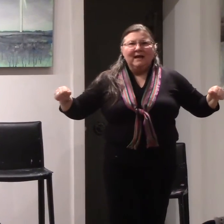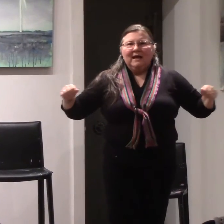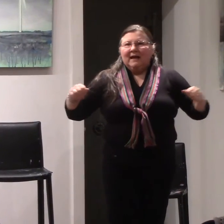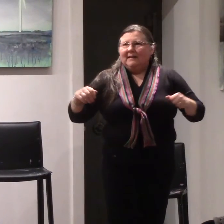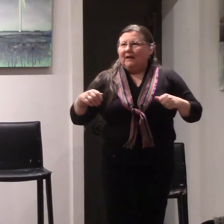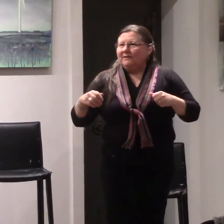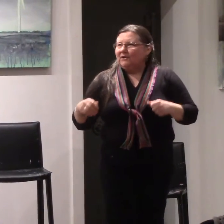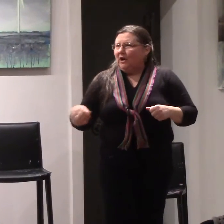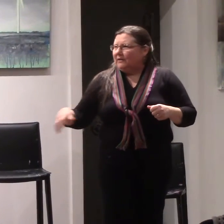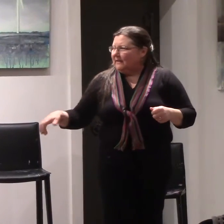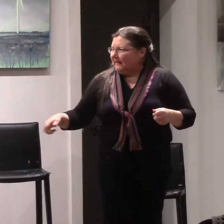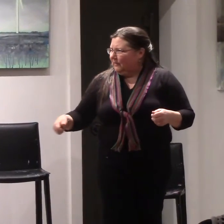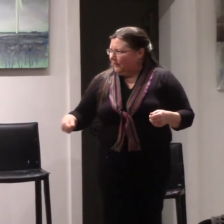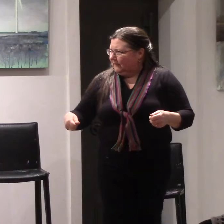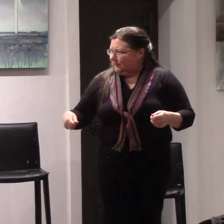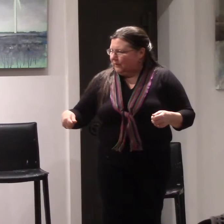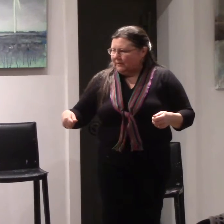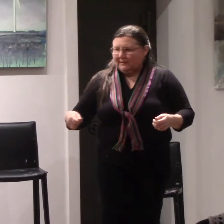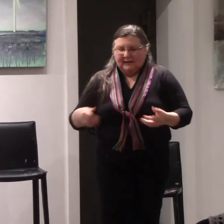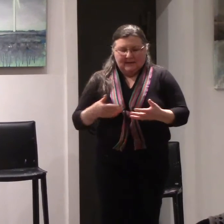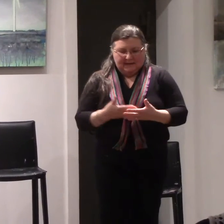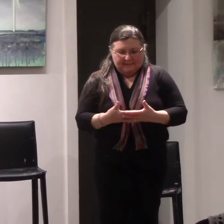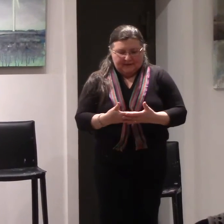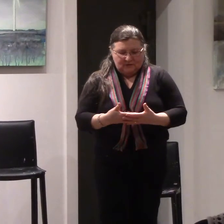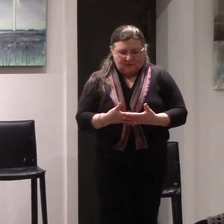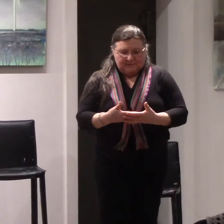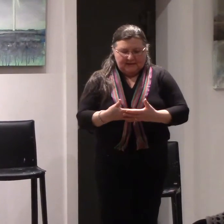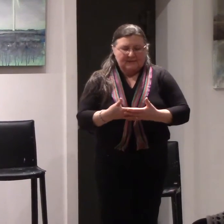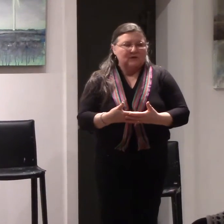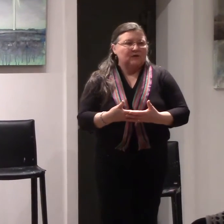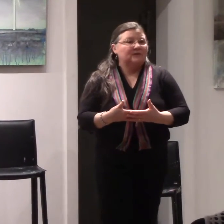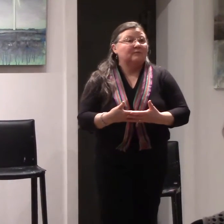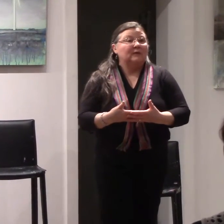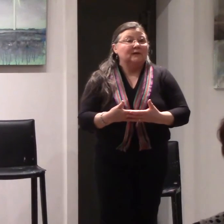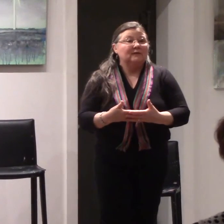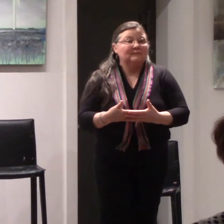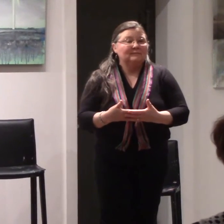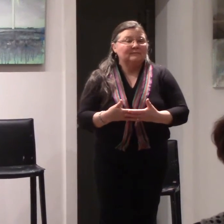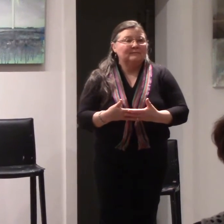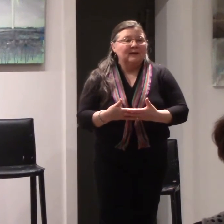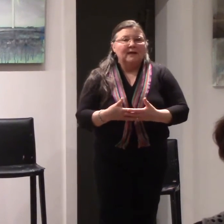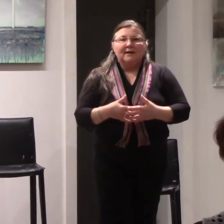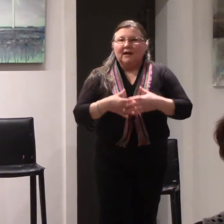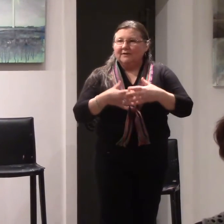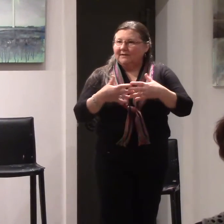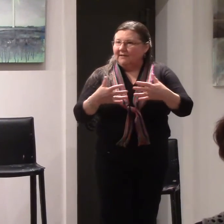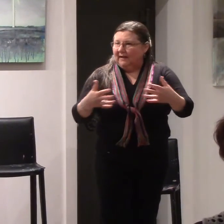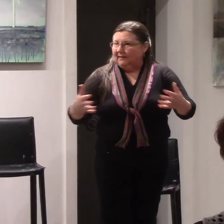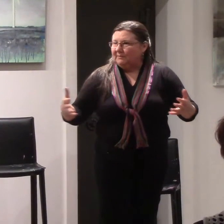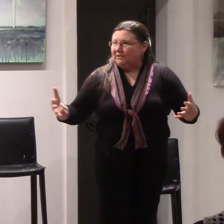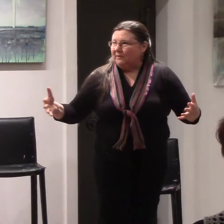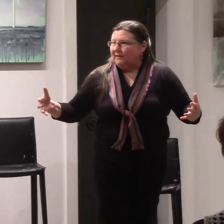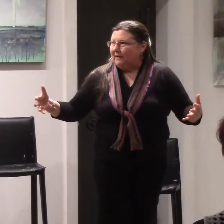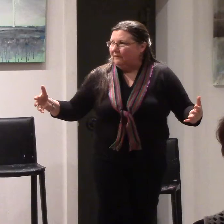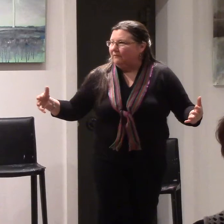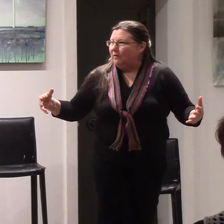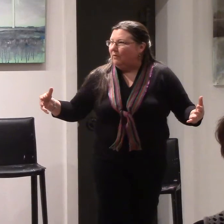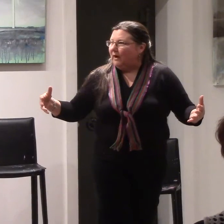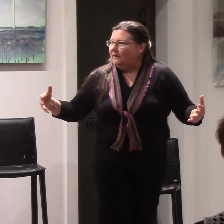Now the scholar takes out one of his books, his manuscripts, and he starts to read. Now there's a silence between the men for a while.